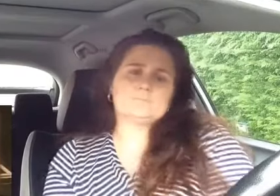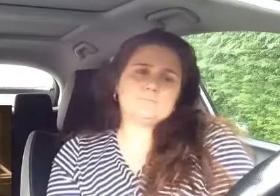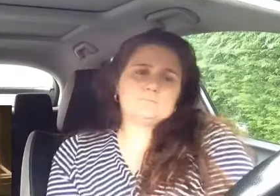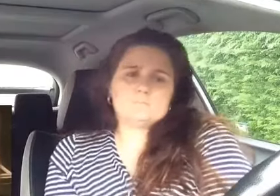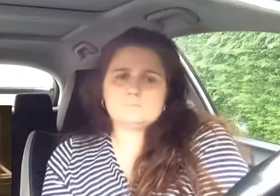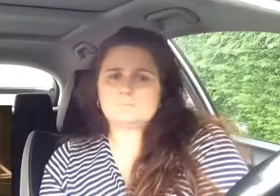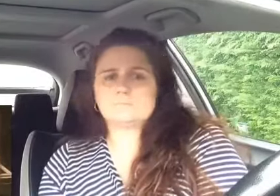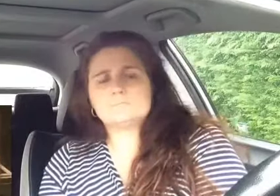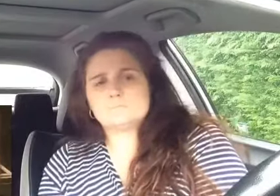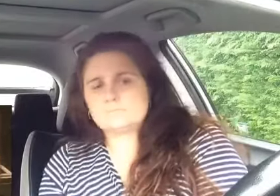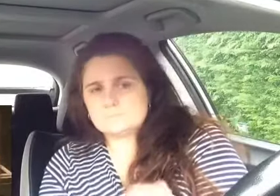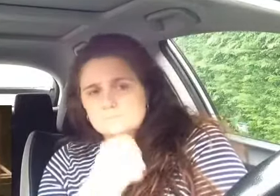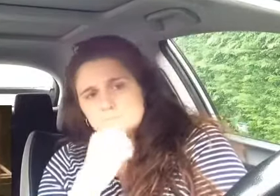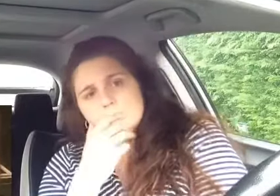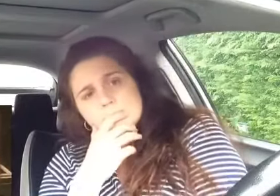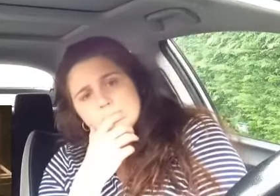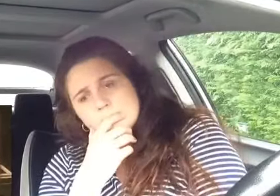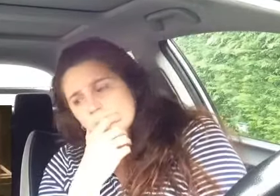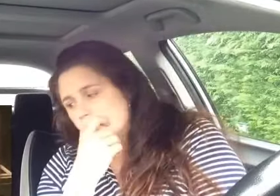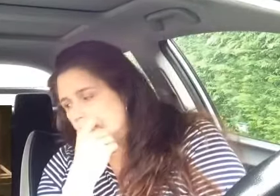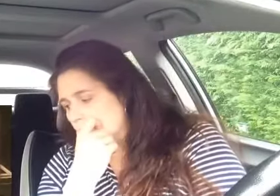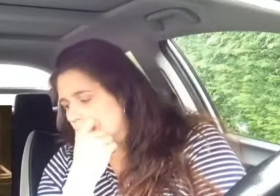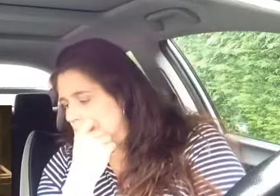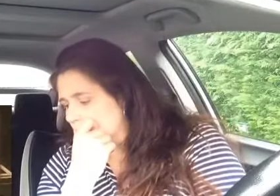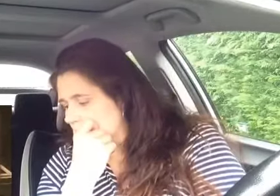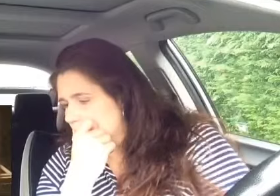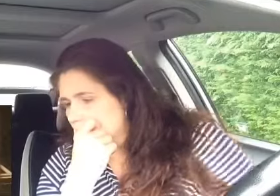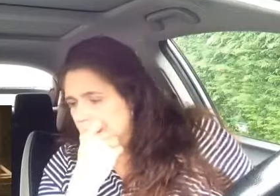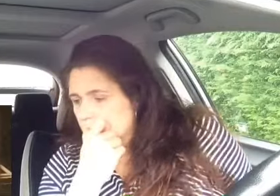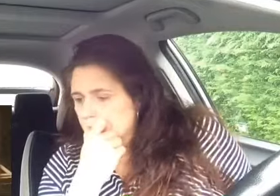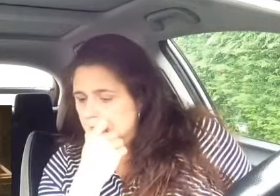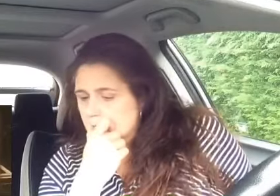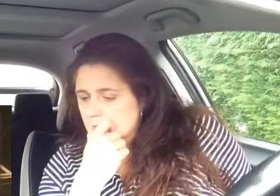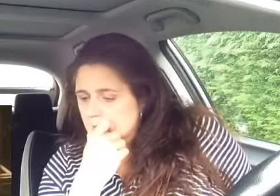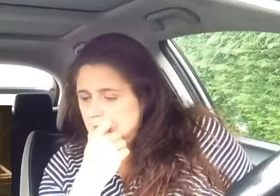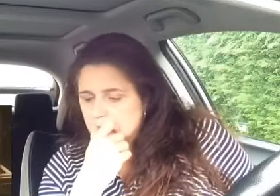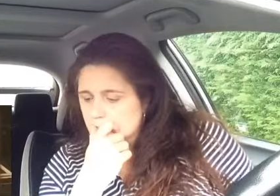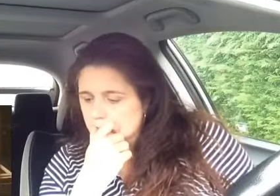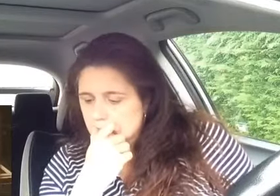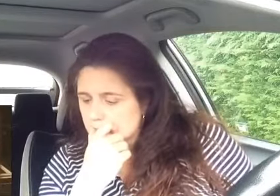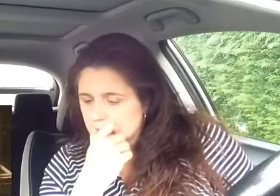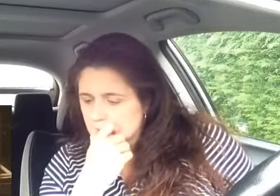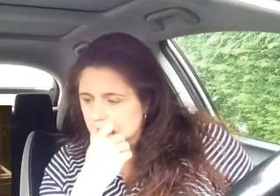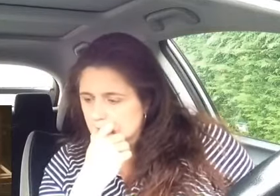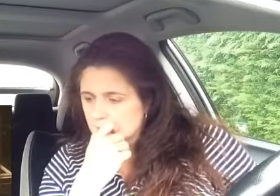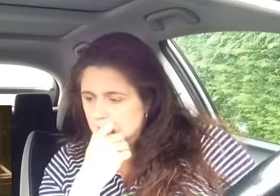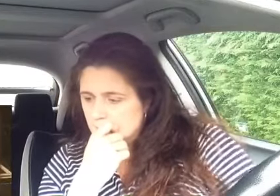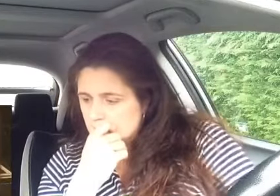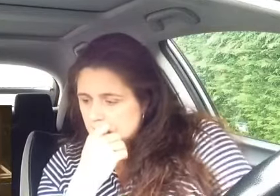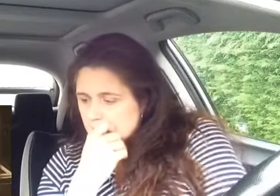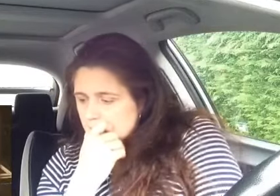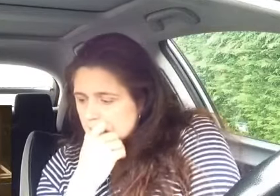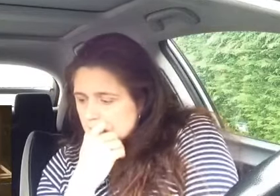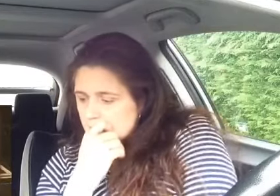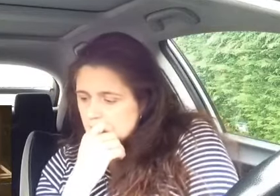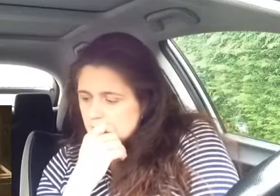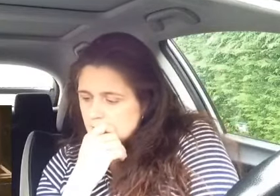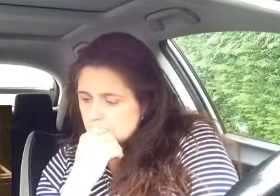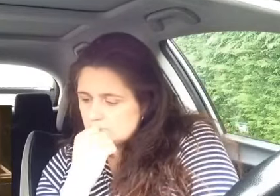I'd rather be proud of what I am rather than desperately try to be something I'm really not just to fit in and whether we want to accept it or